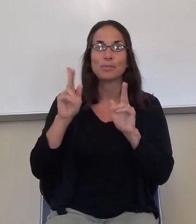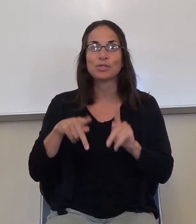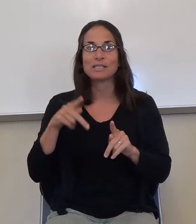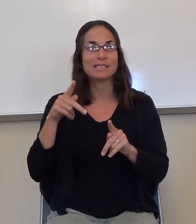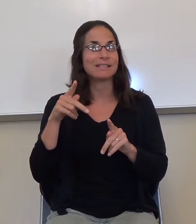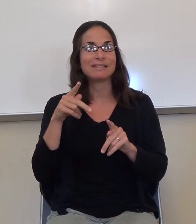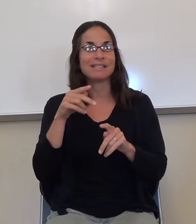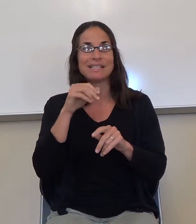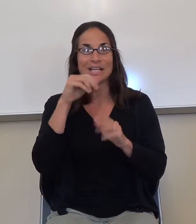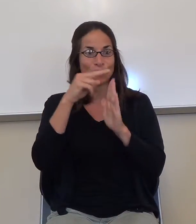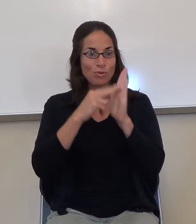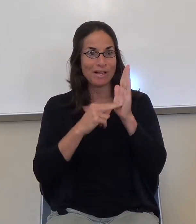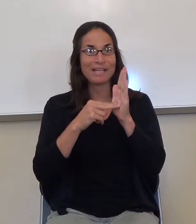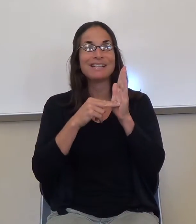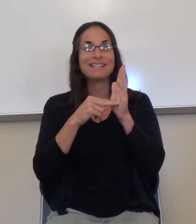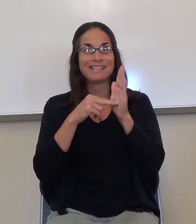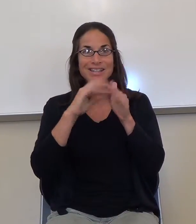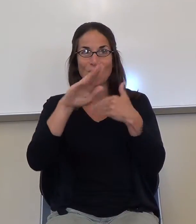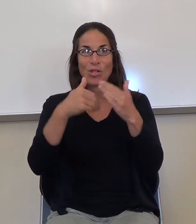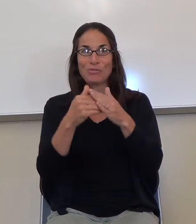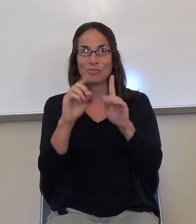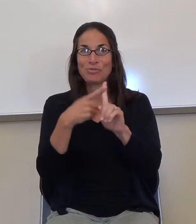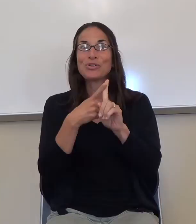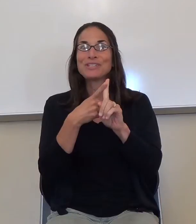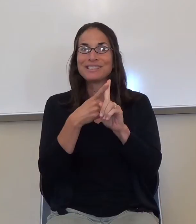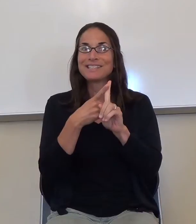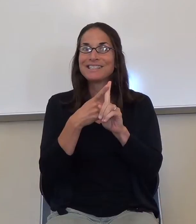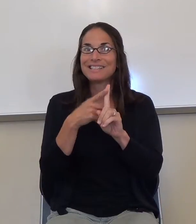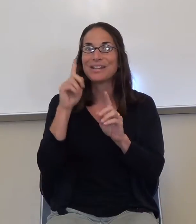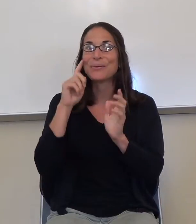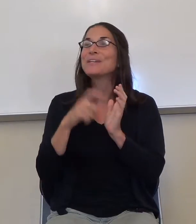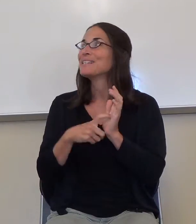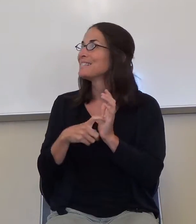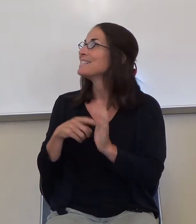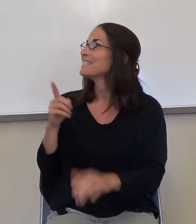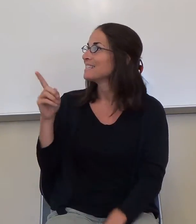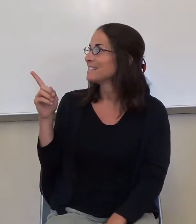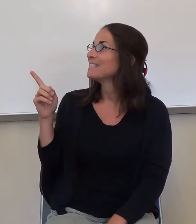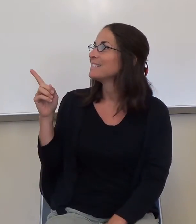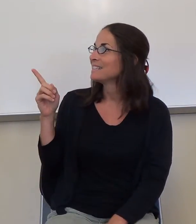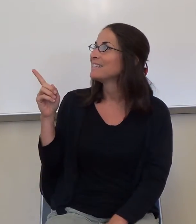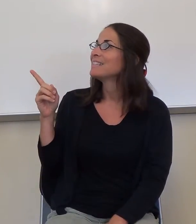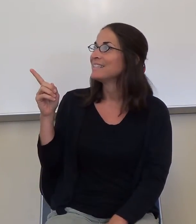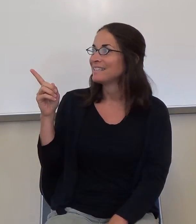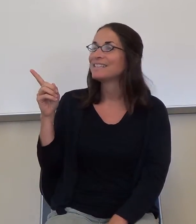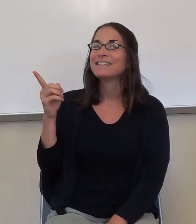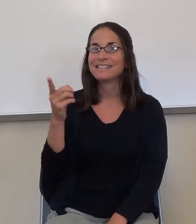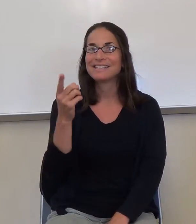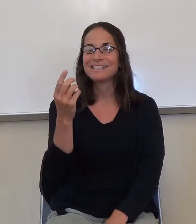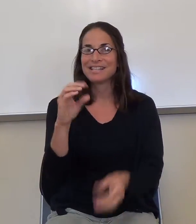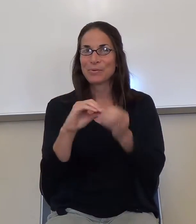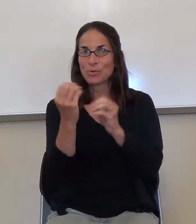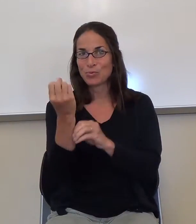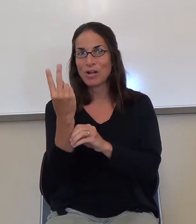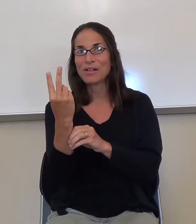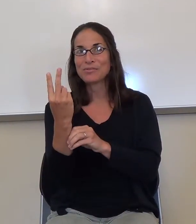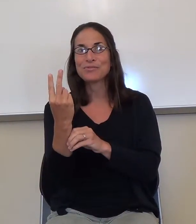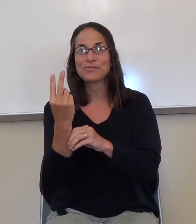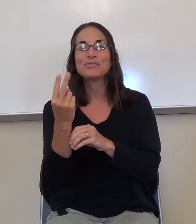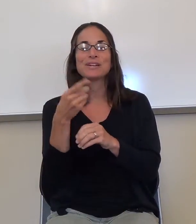Okay, do see what happened? Because if they had, they would have seen that all they had used was the name